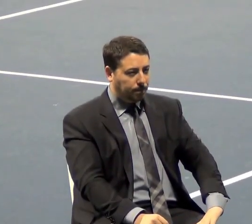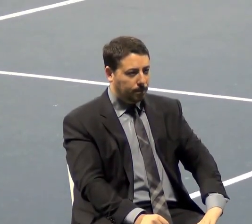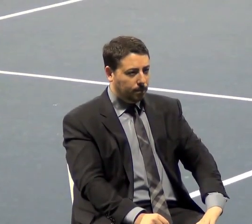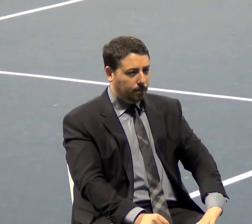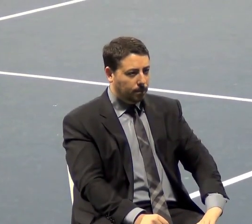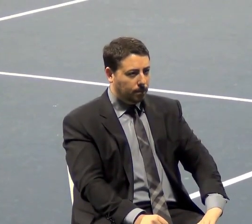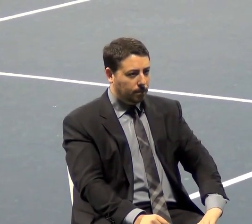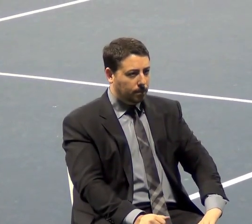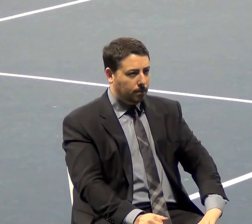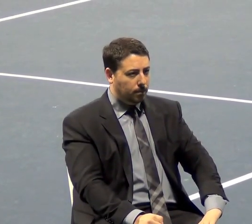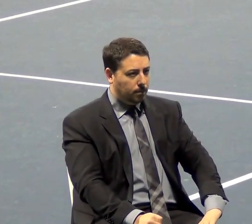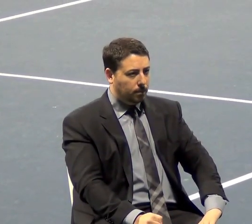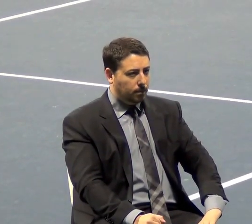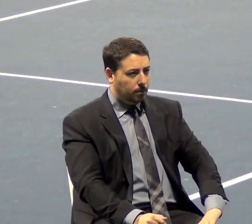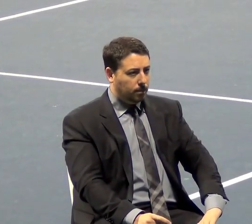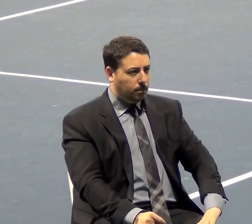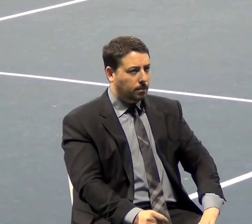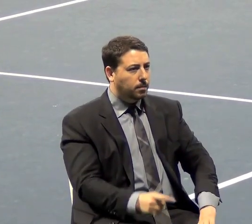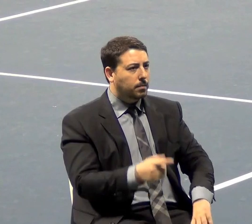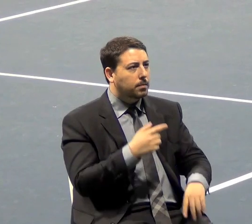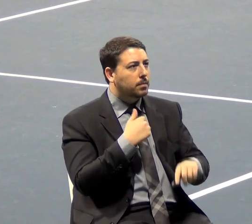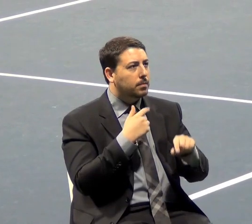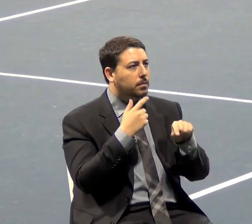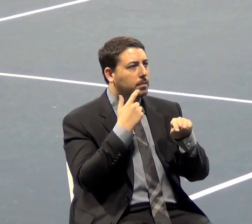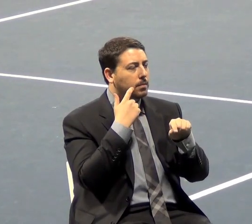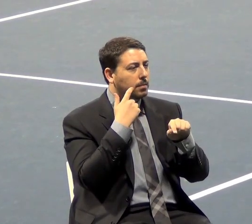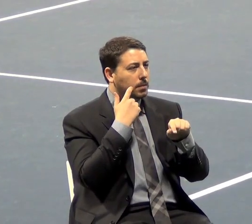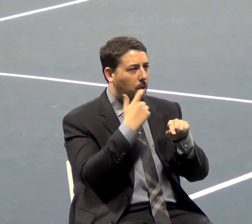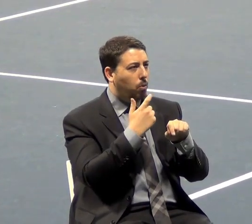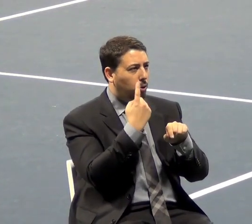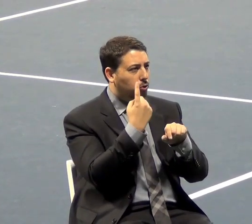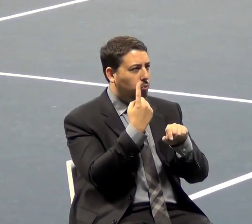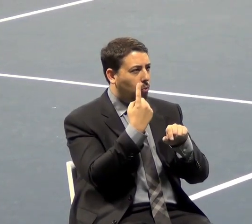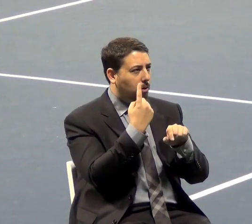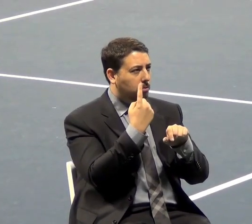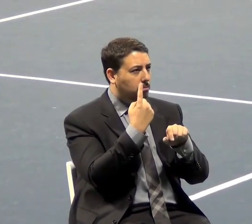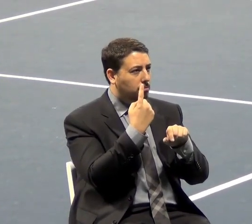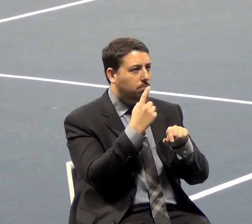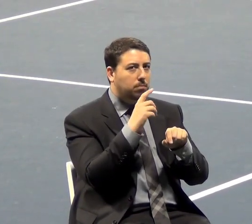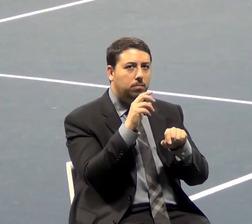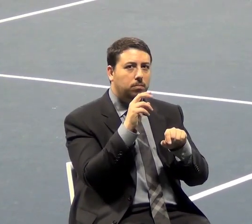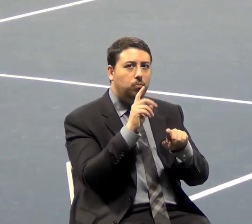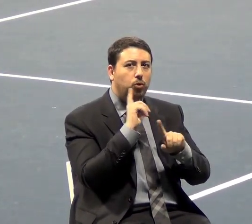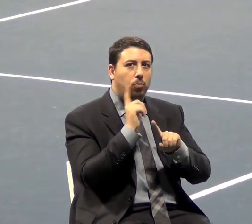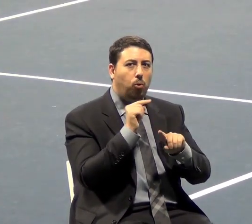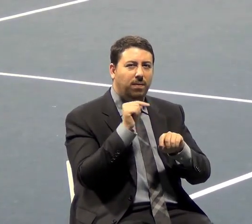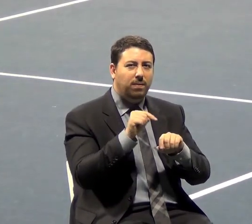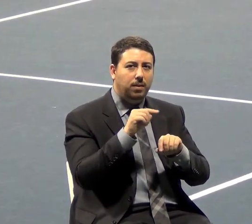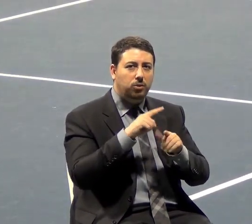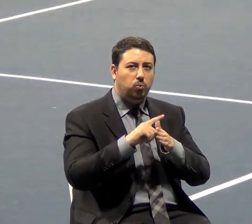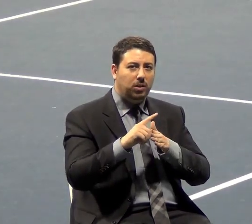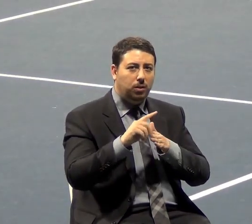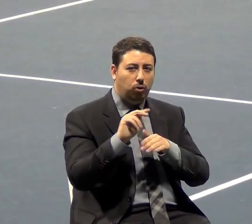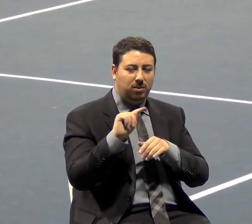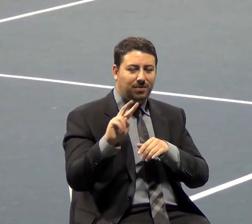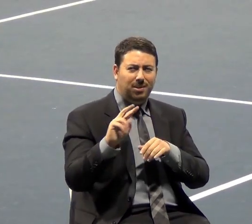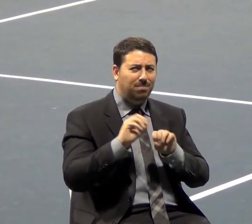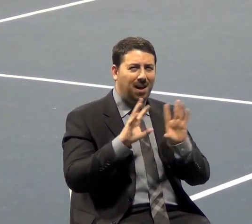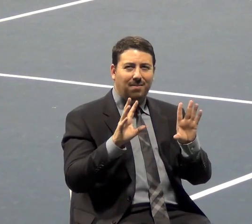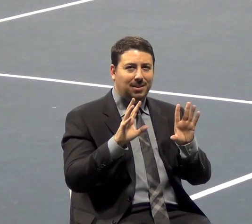You know, I saw a report this week that obviously has to be wrong, and it can't be correct. Because it was on the internet,